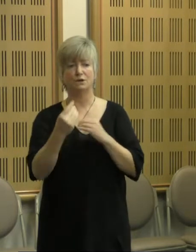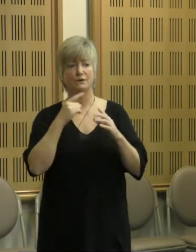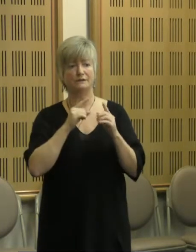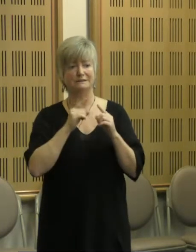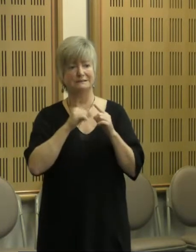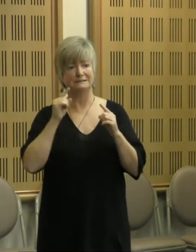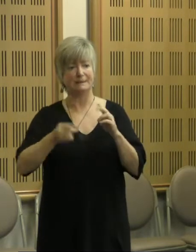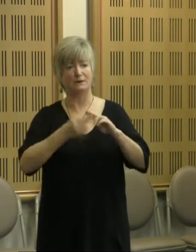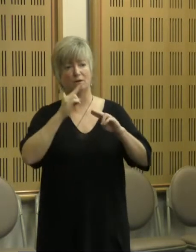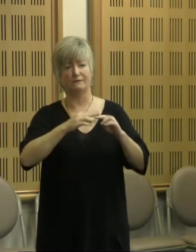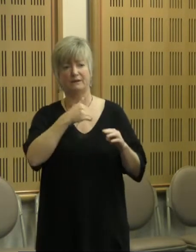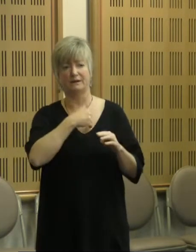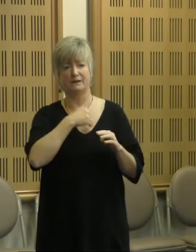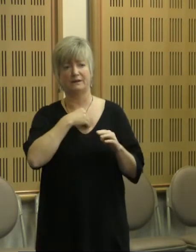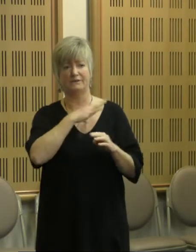May 17,